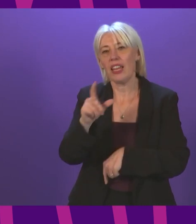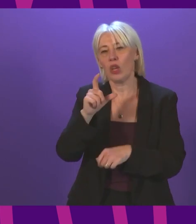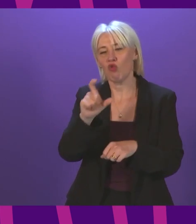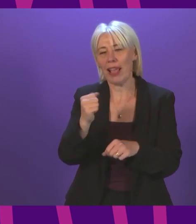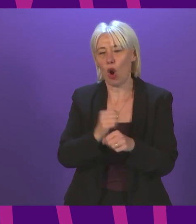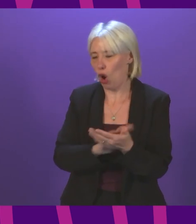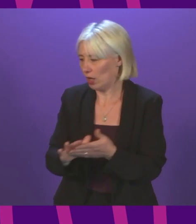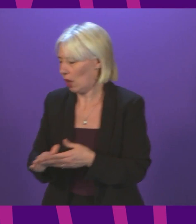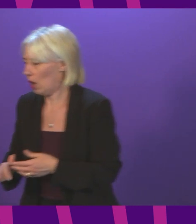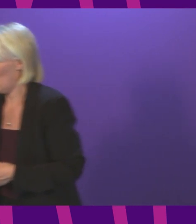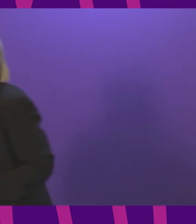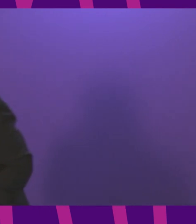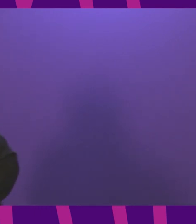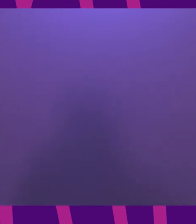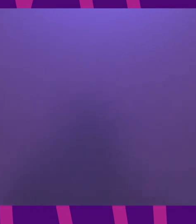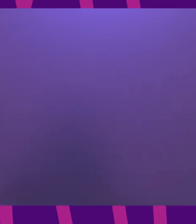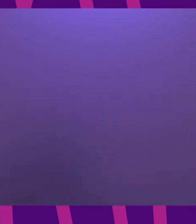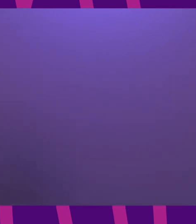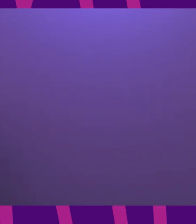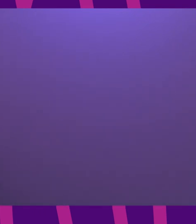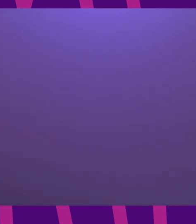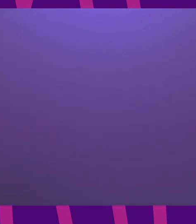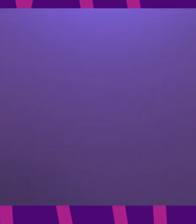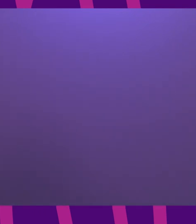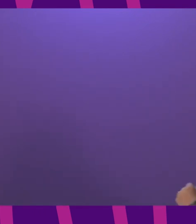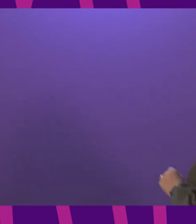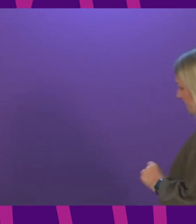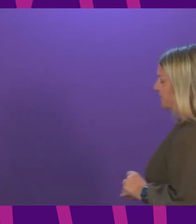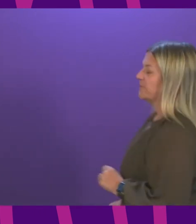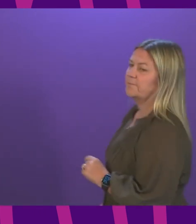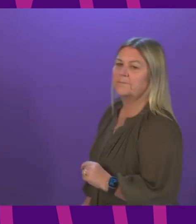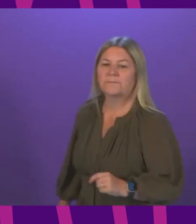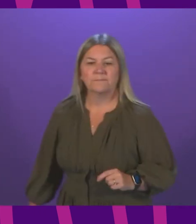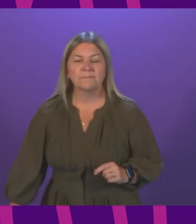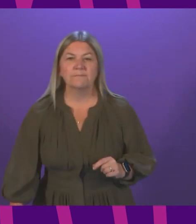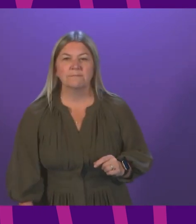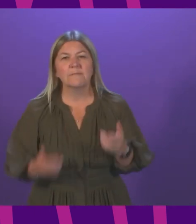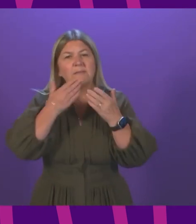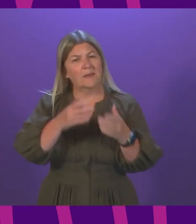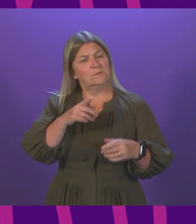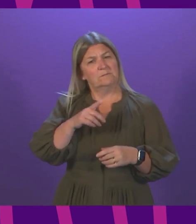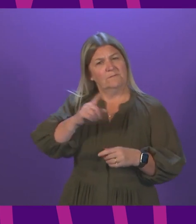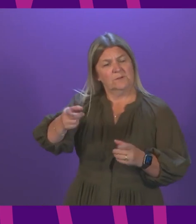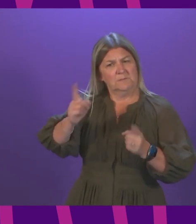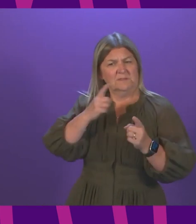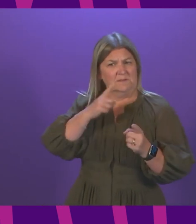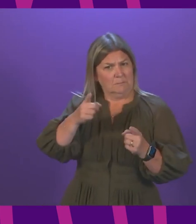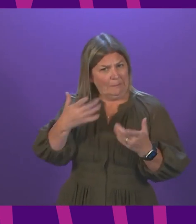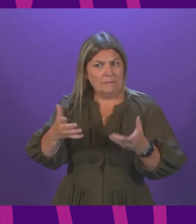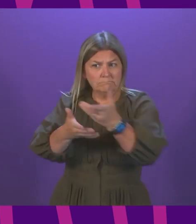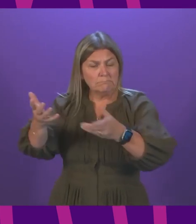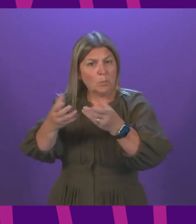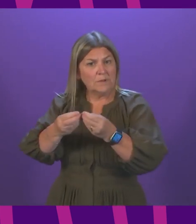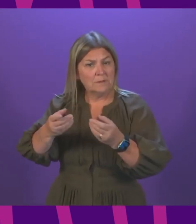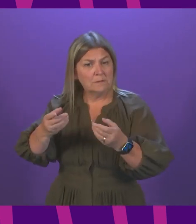Hoy. Thank you. The First Minister said that there have been discussions with businesses. And I just wonder if you can say any more about specifically if there have been discussions